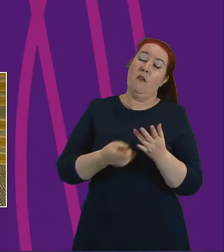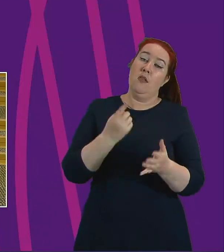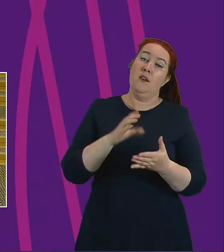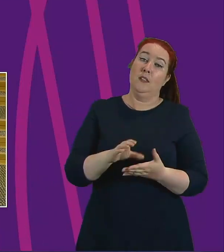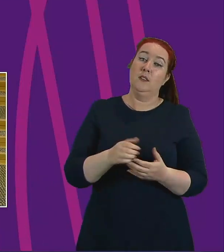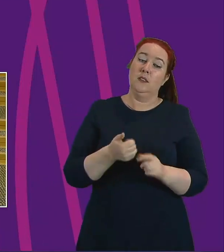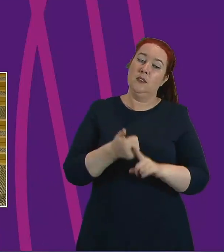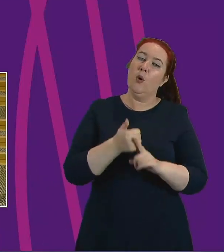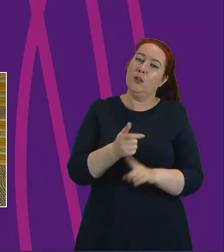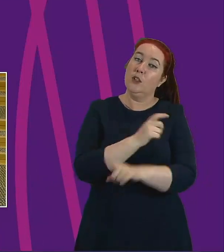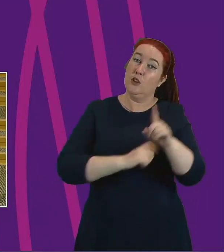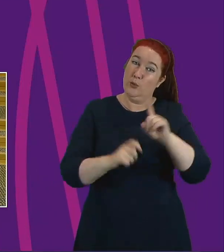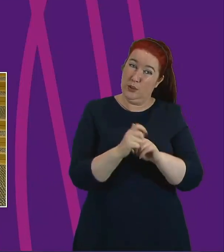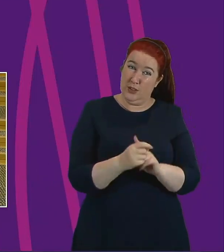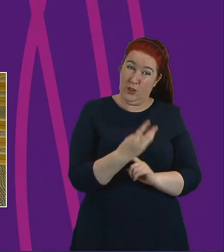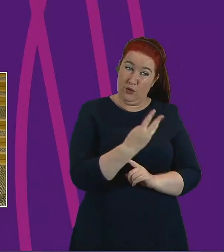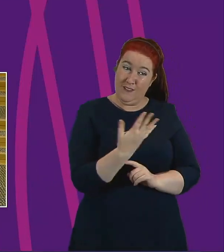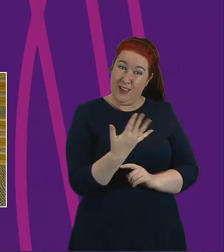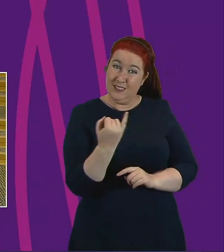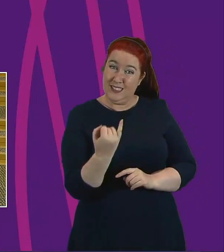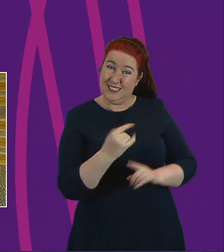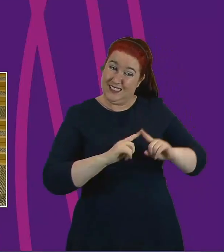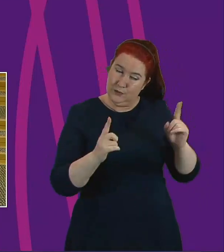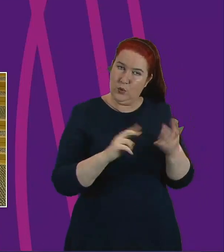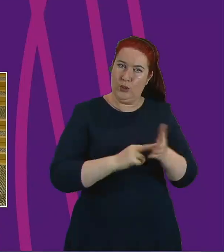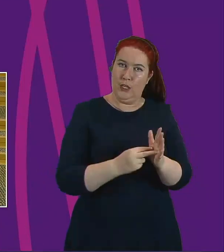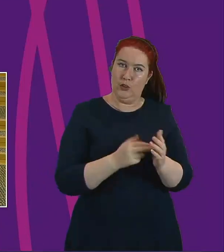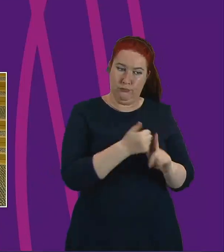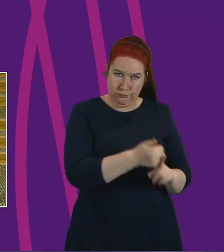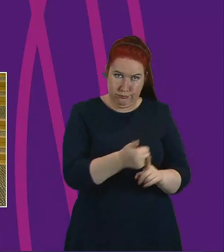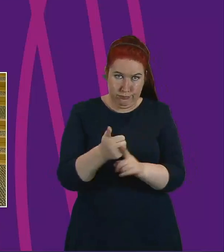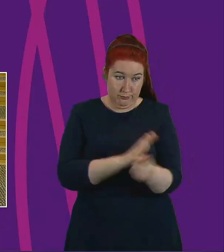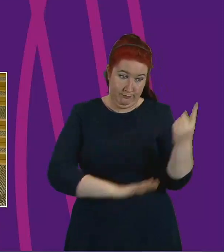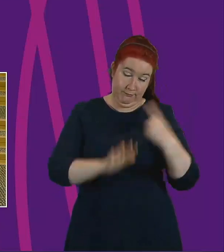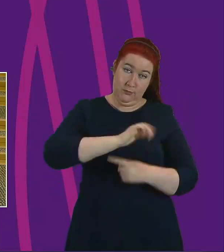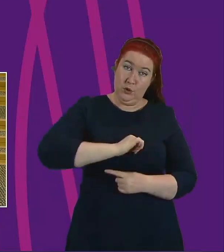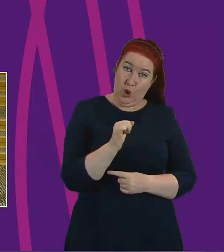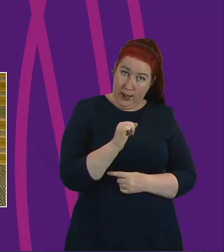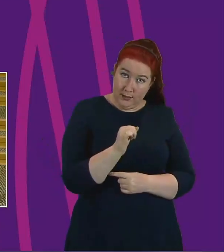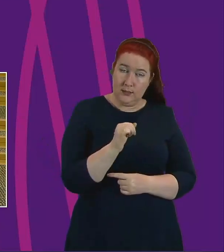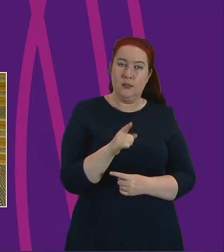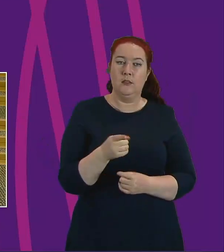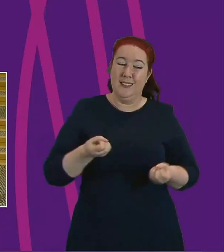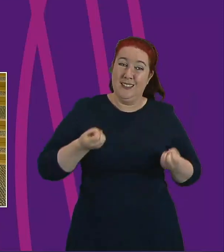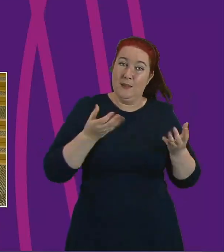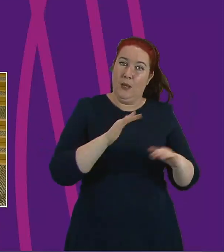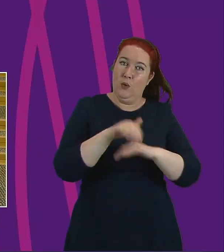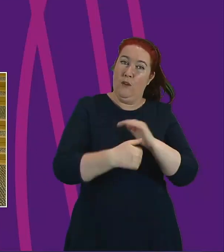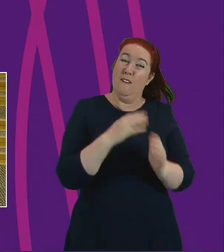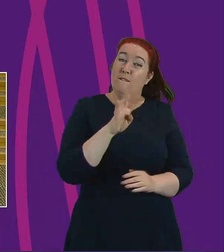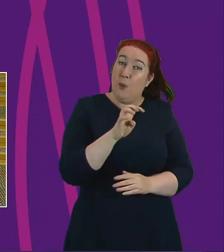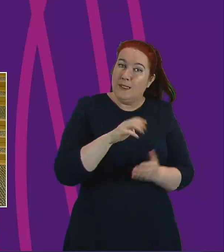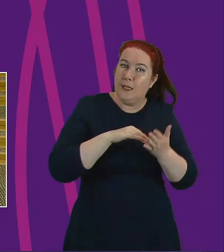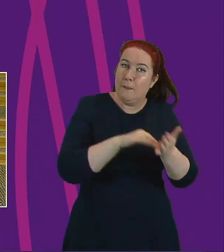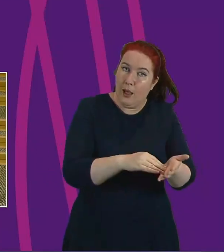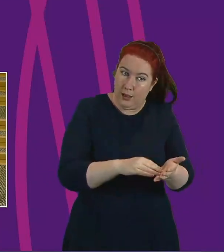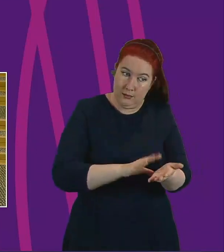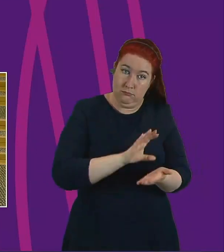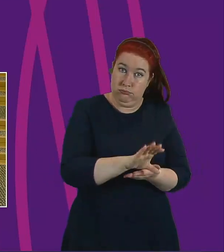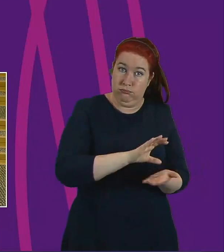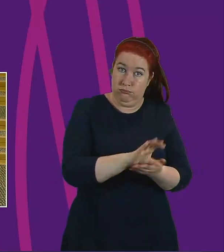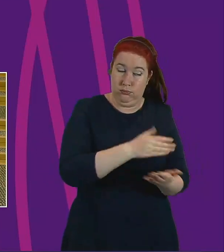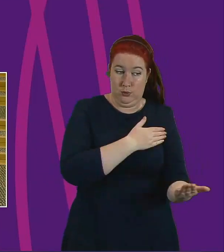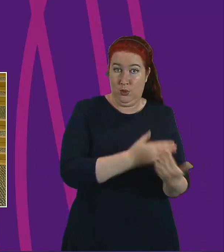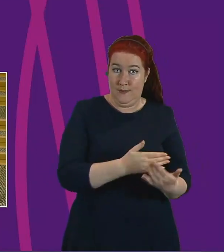investing in 356 organisations and communities across Scotland with spend over 14 million up to this point.